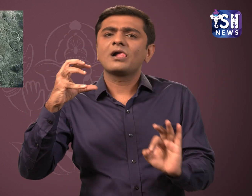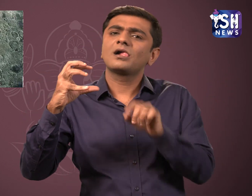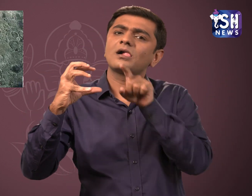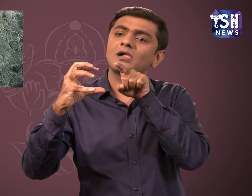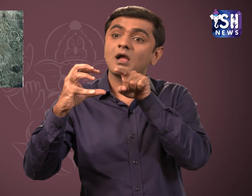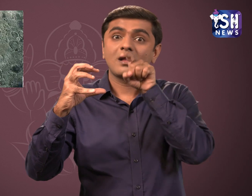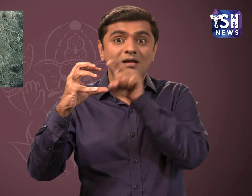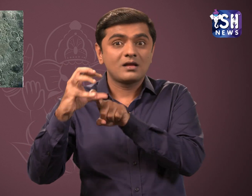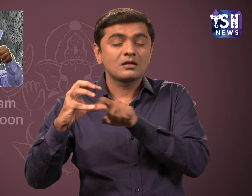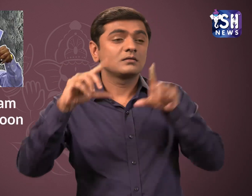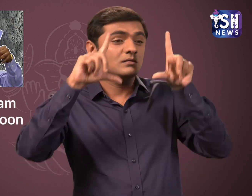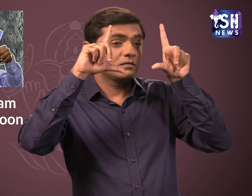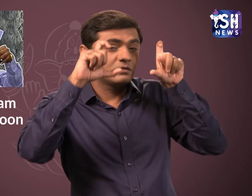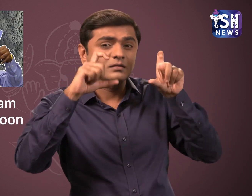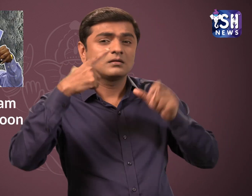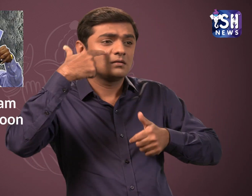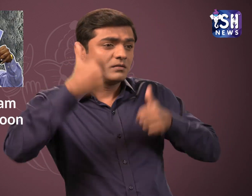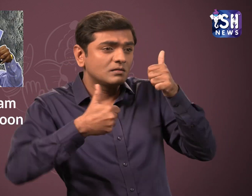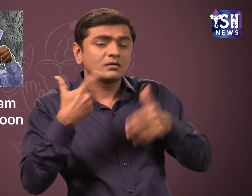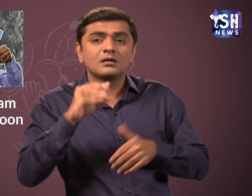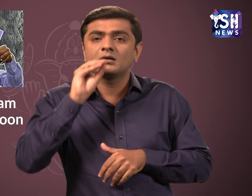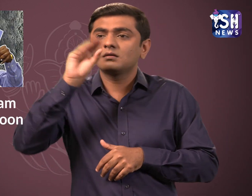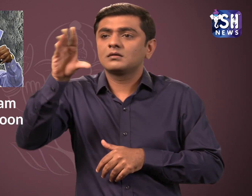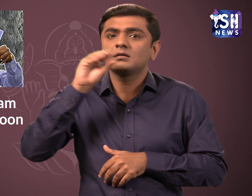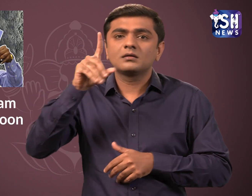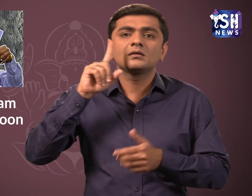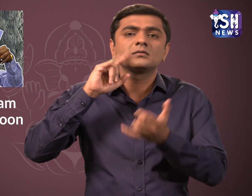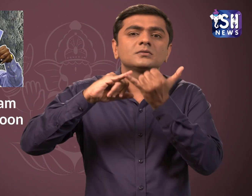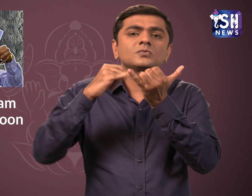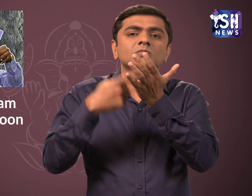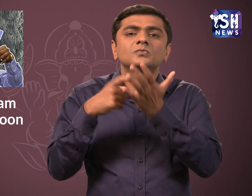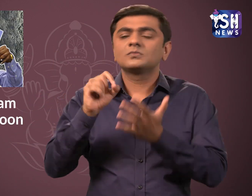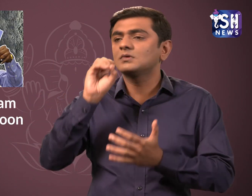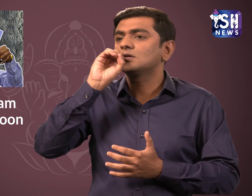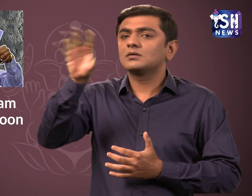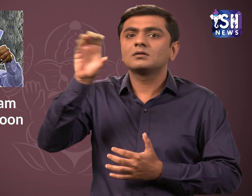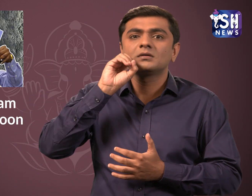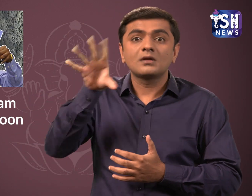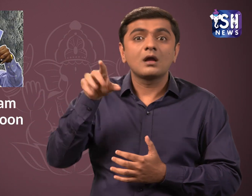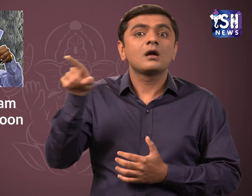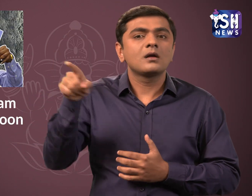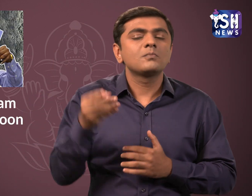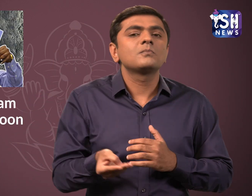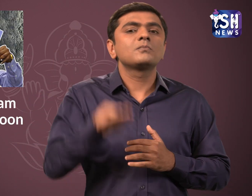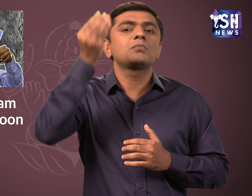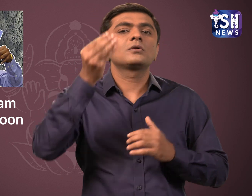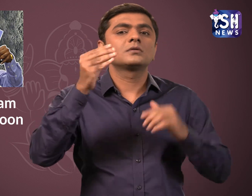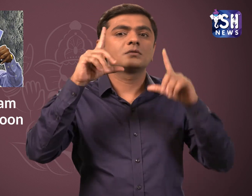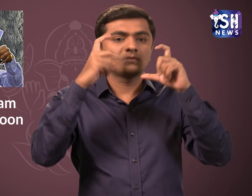the Moon. It will take images and keep ISRO updated to help with further research.